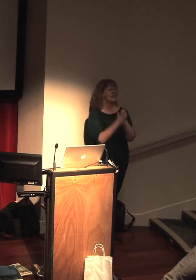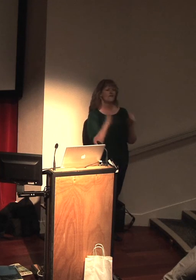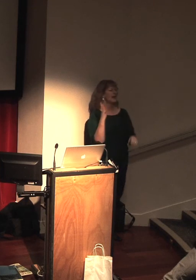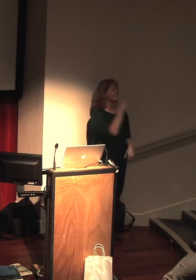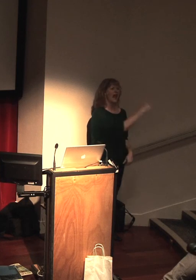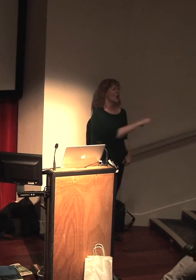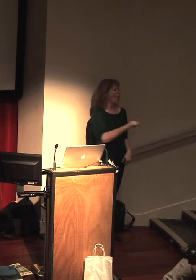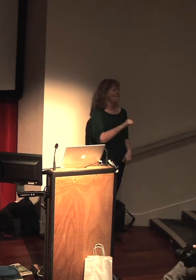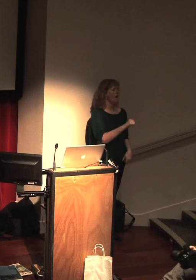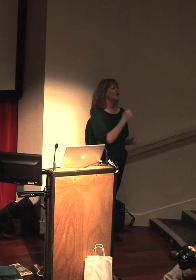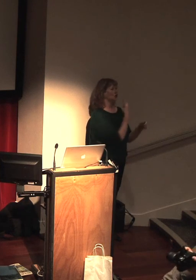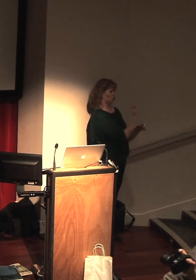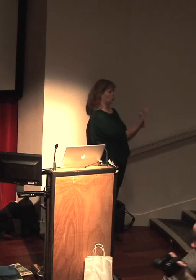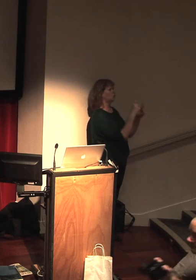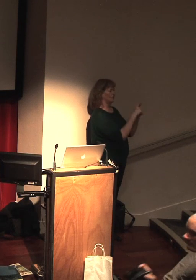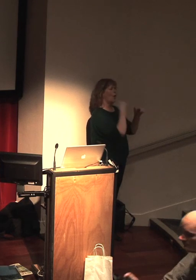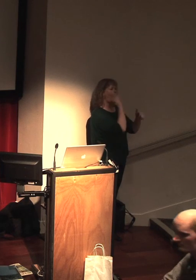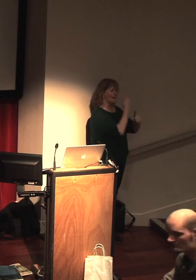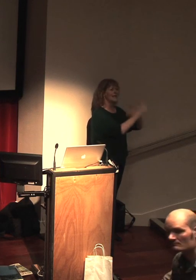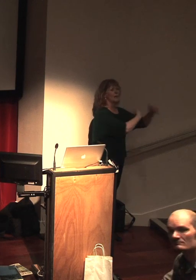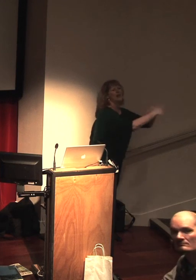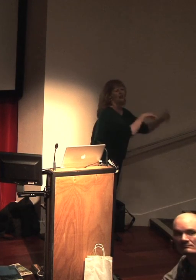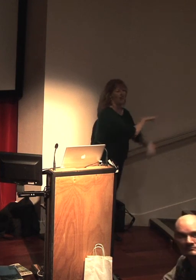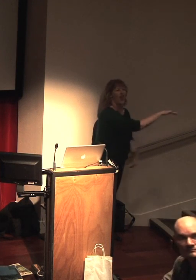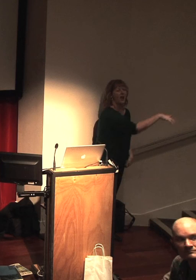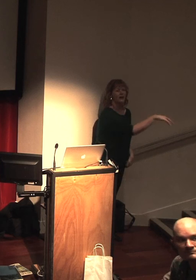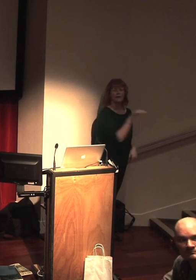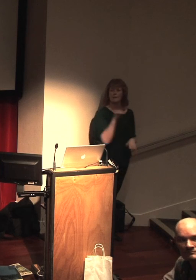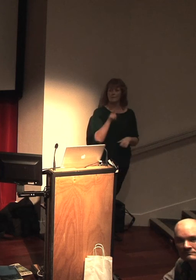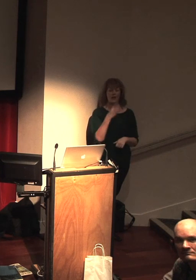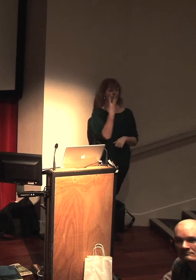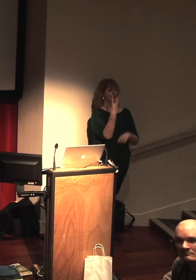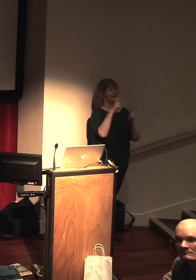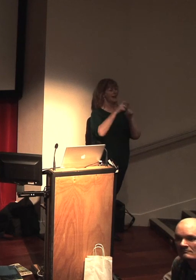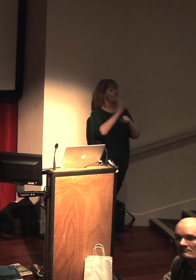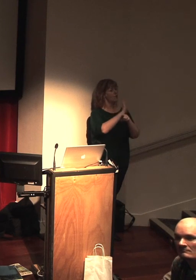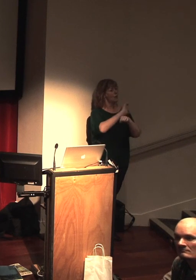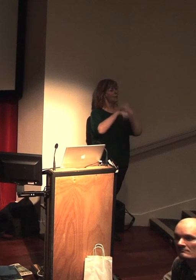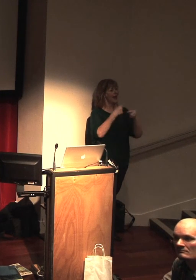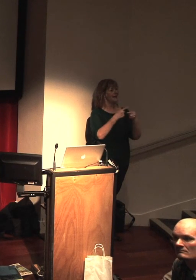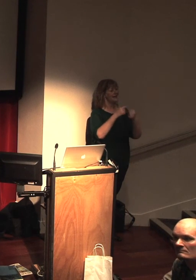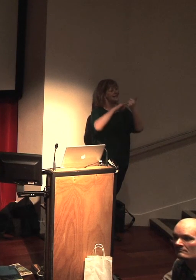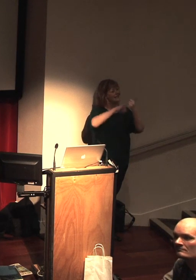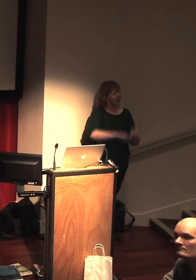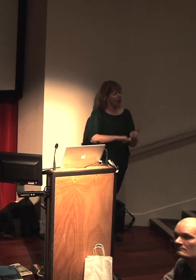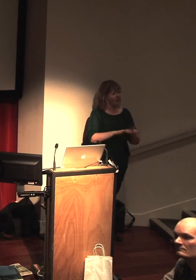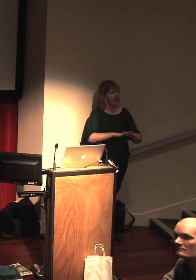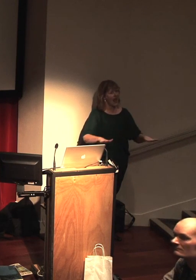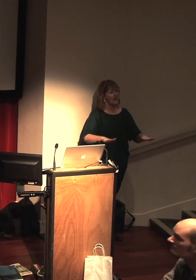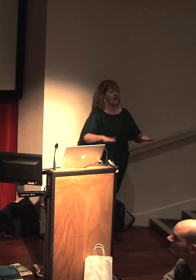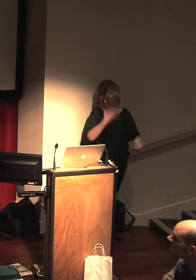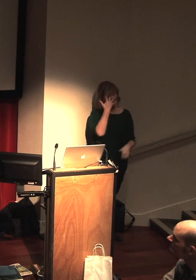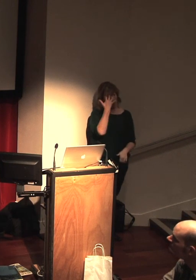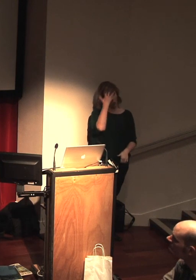film, this is a film about Southland and Queenstown and it looks at how that area has